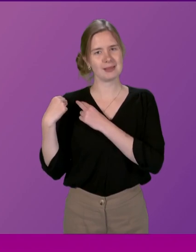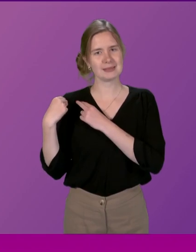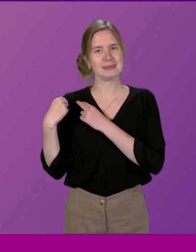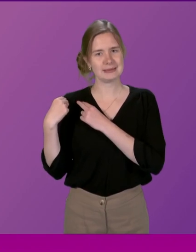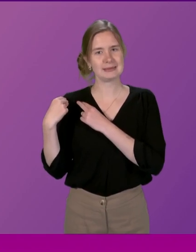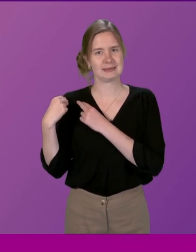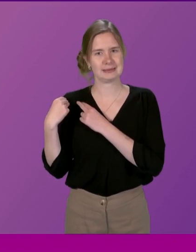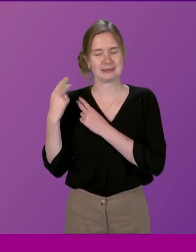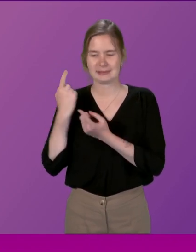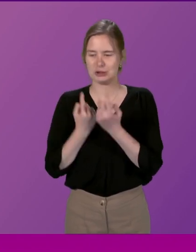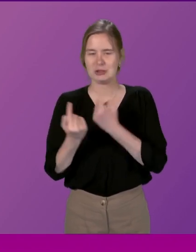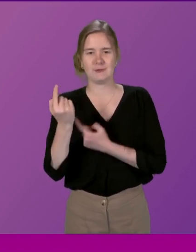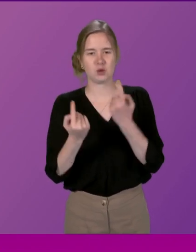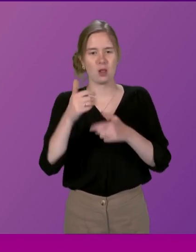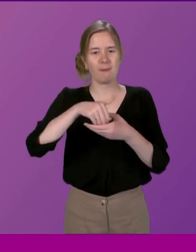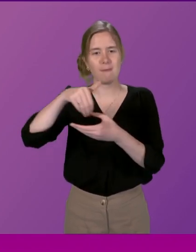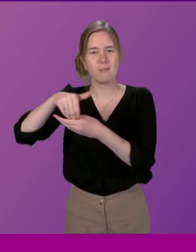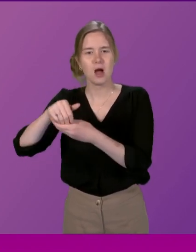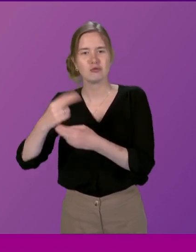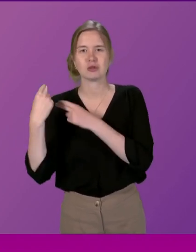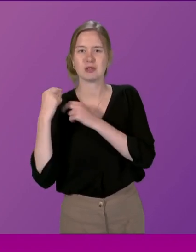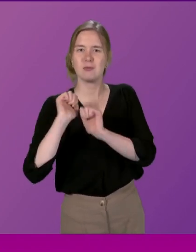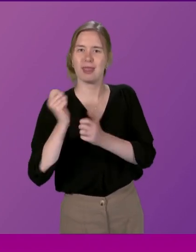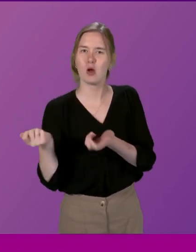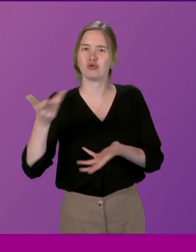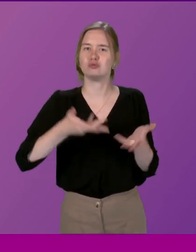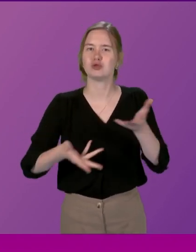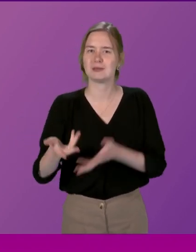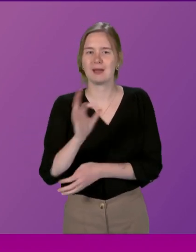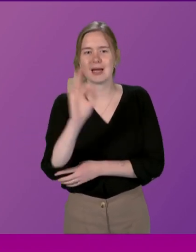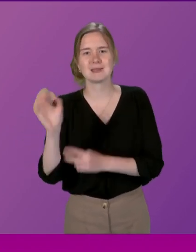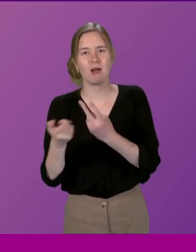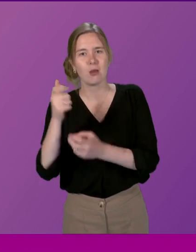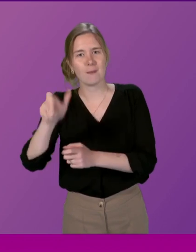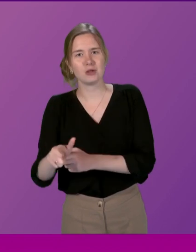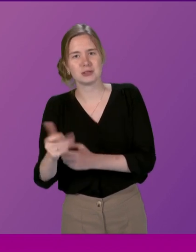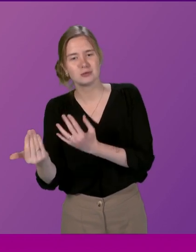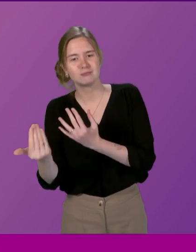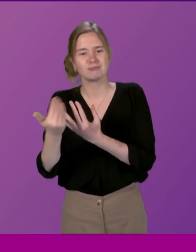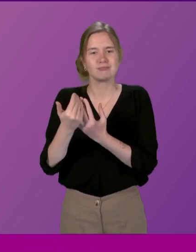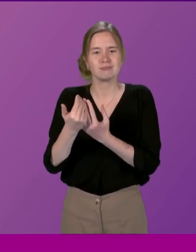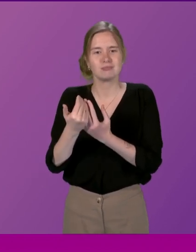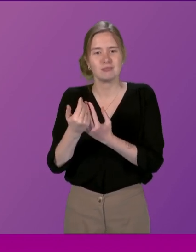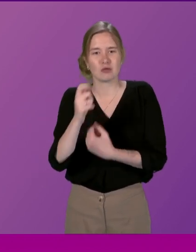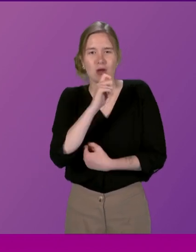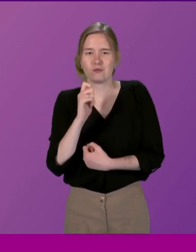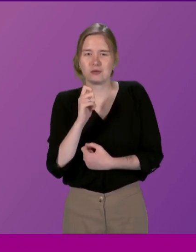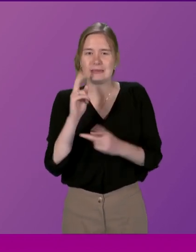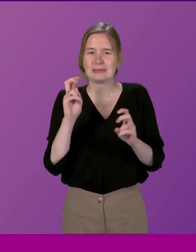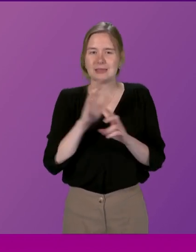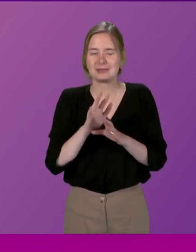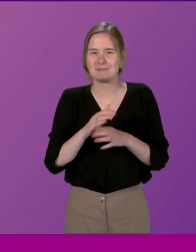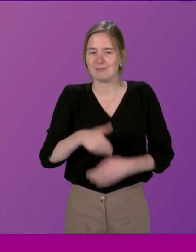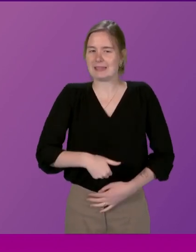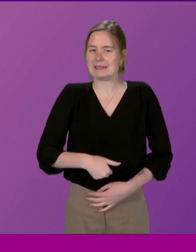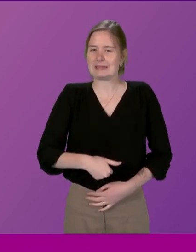Each individual member is responsible for their contribution, asking someone else to come in and referee to use your term, doesn't really sit